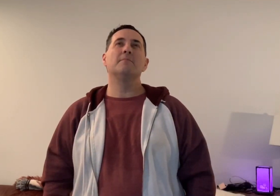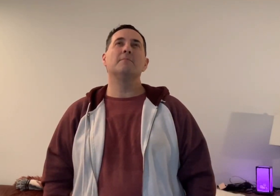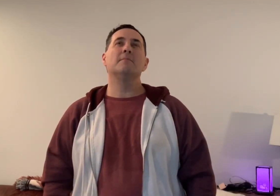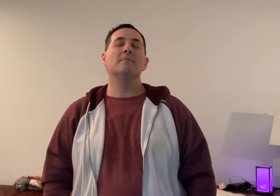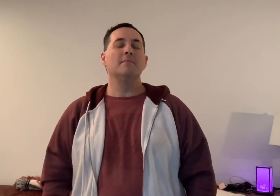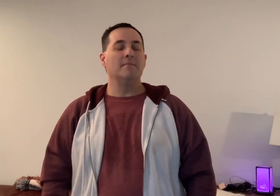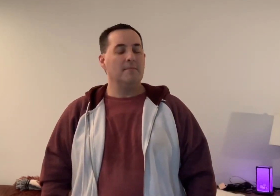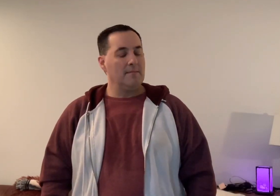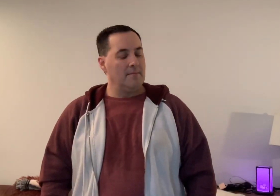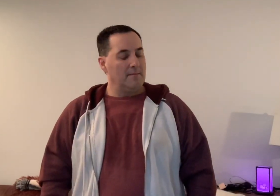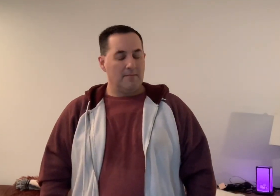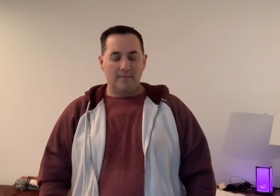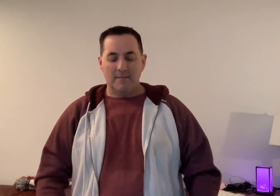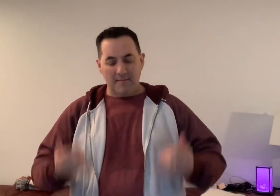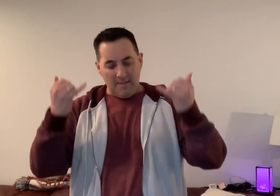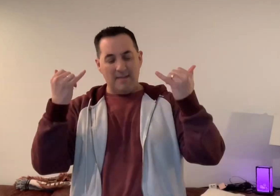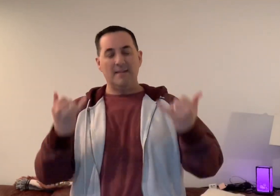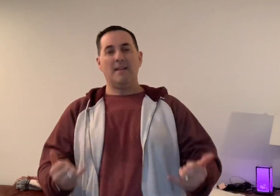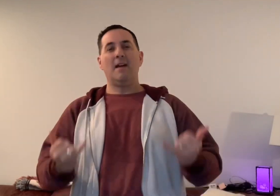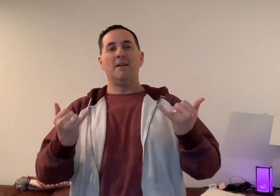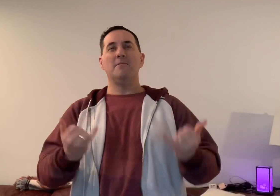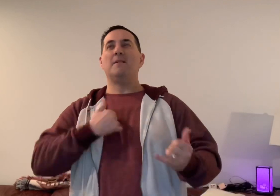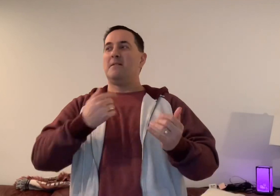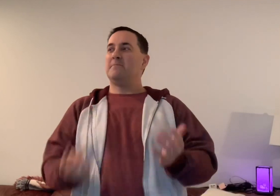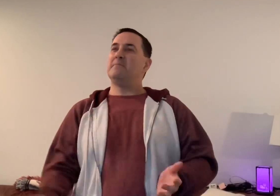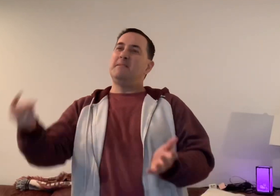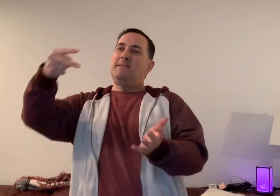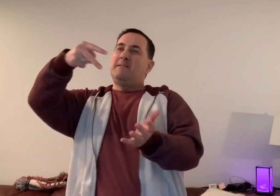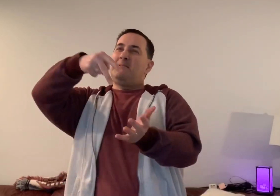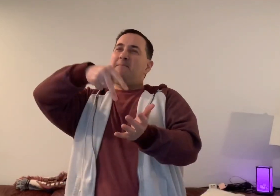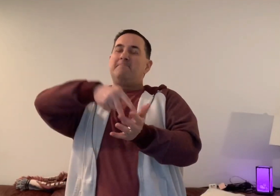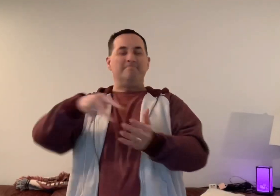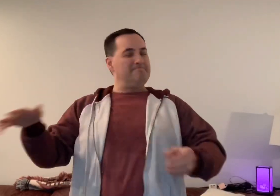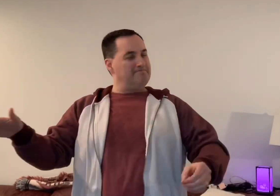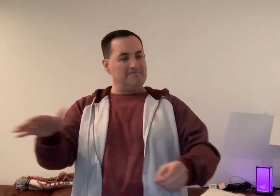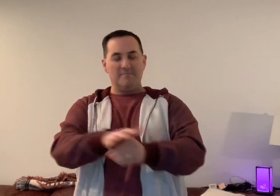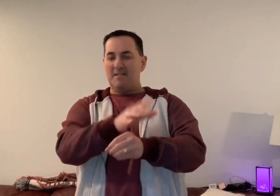Now I'm standing in confidence